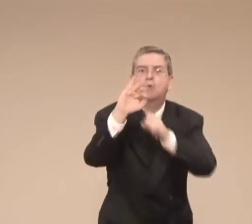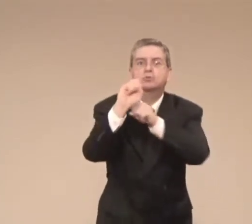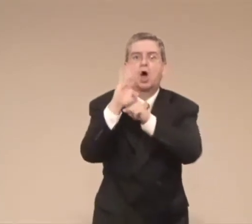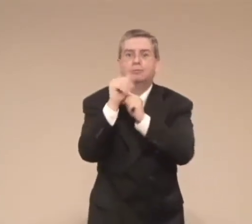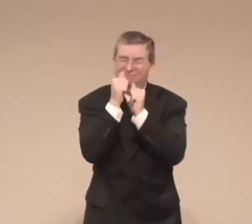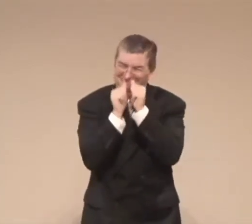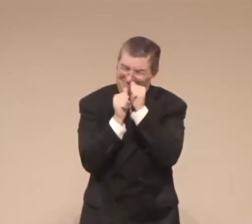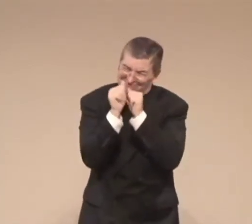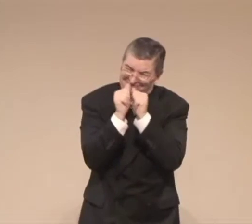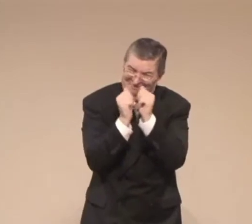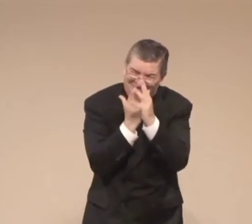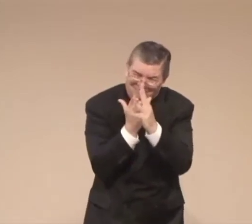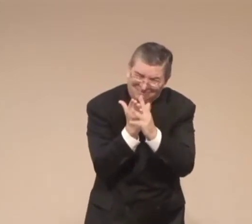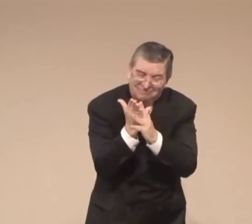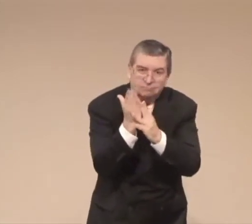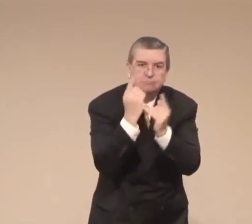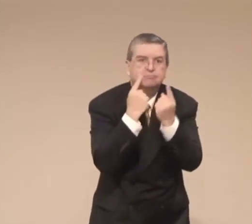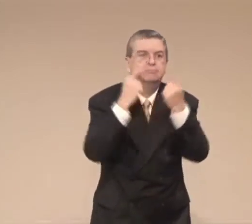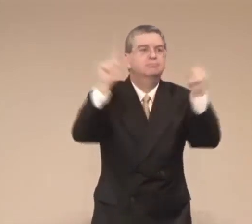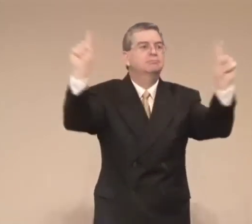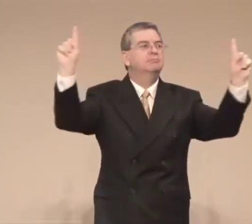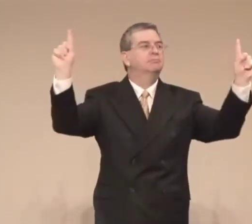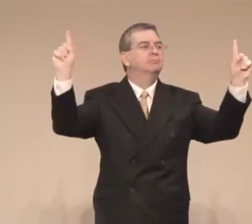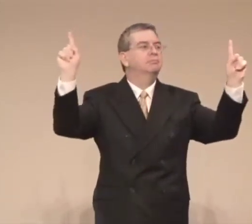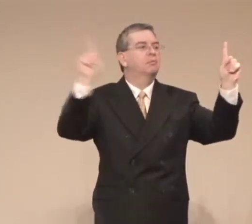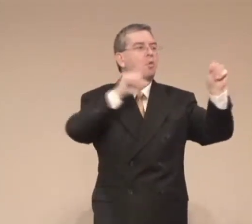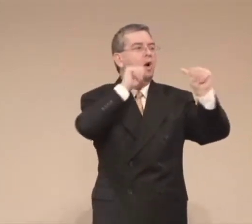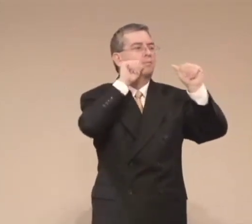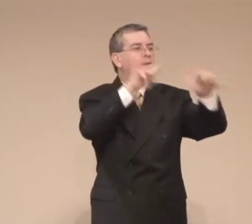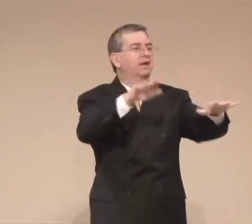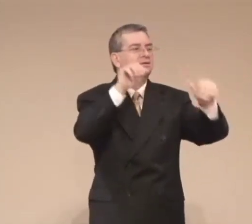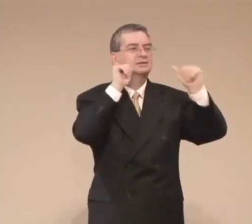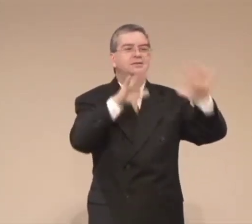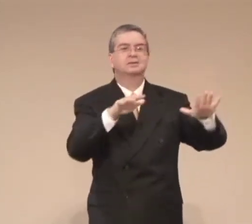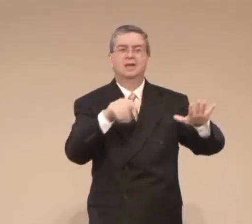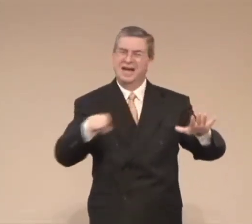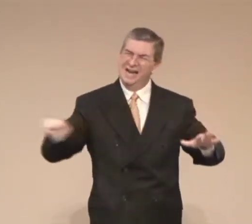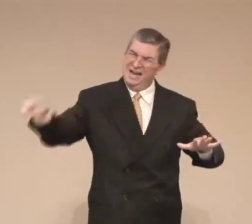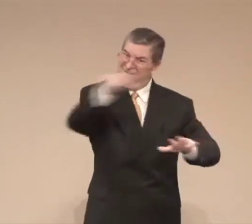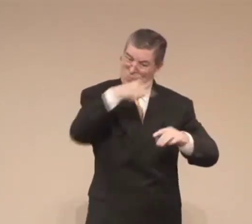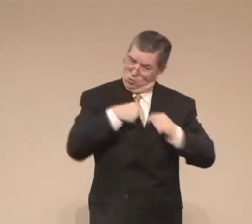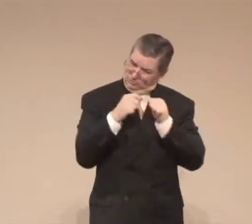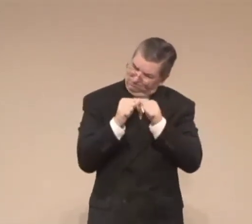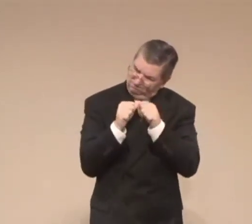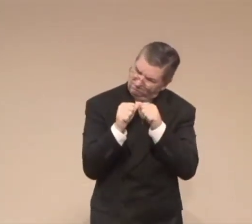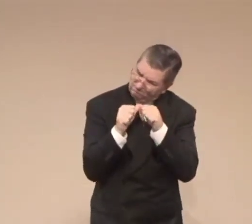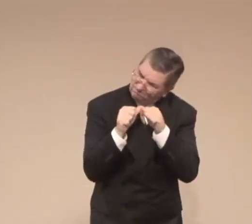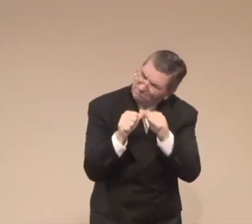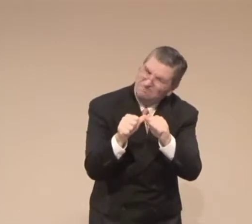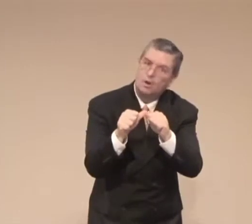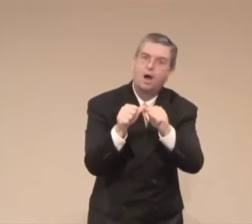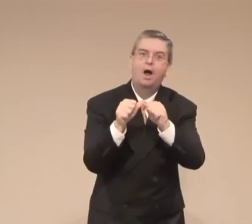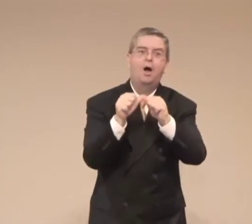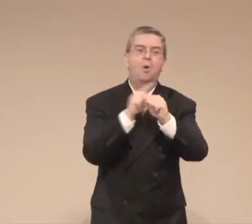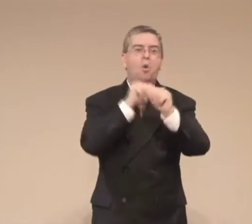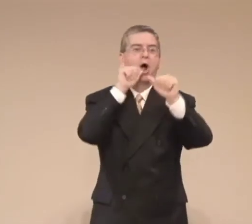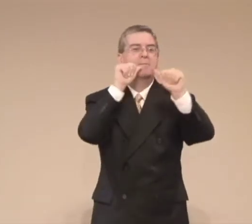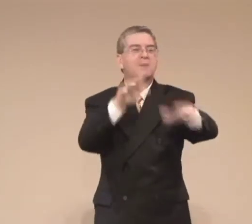You must trust the Lord like Job's did. If you do that, he will carry you through and you